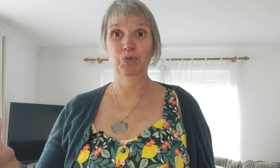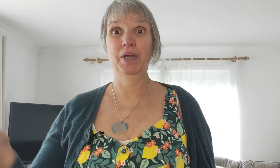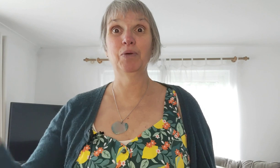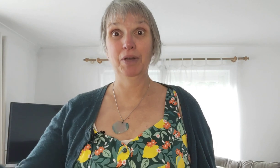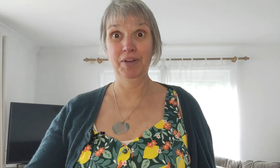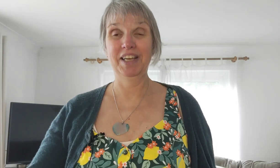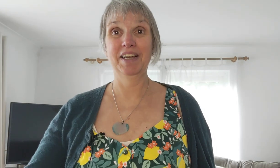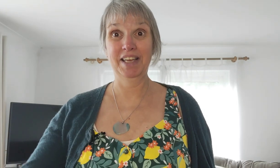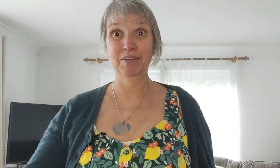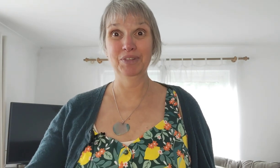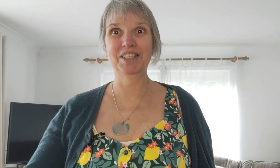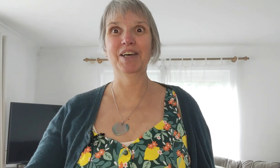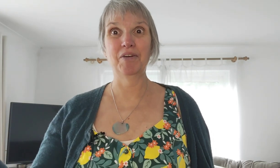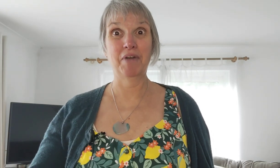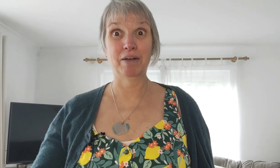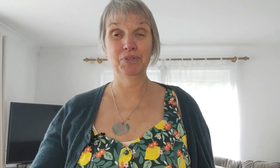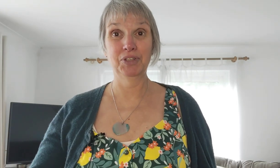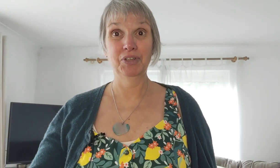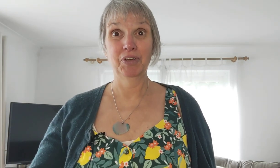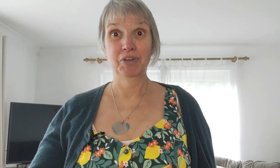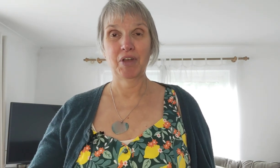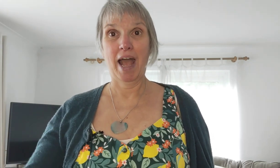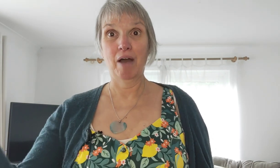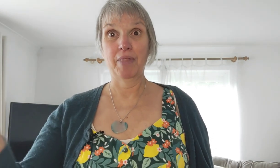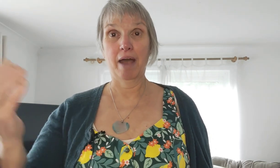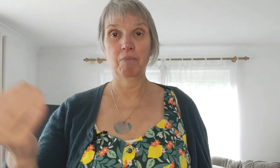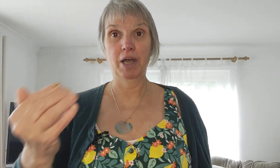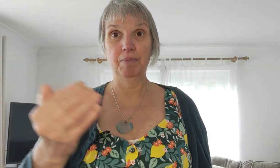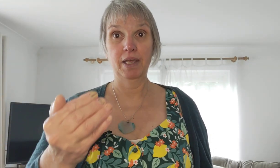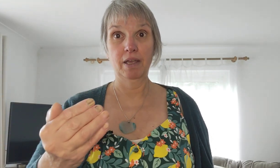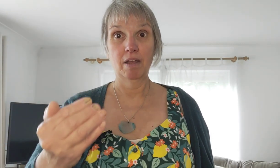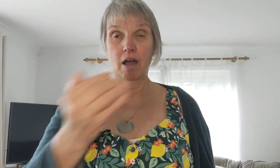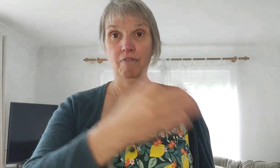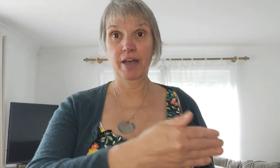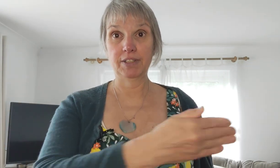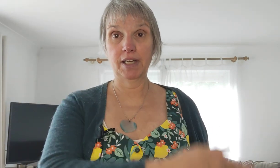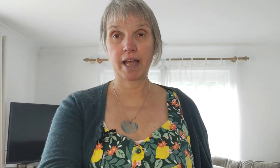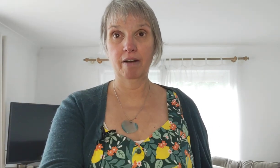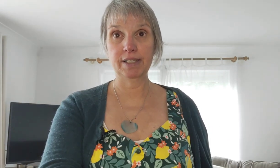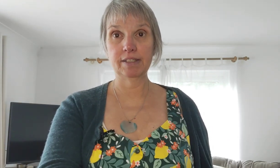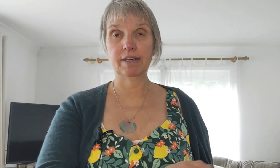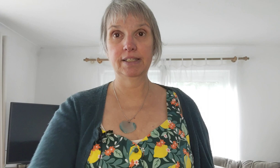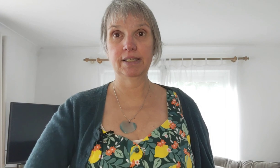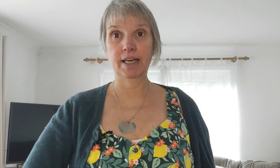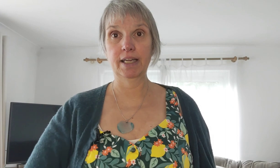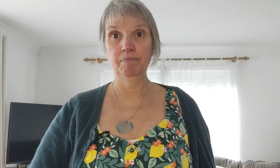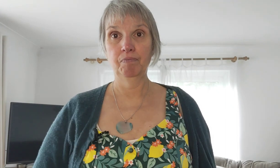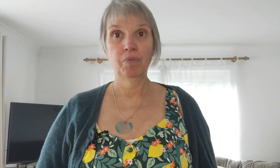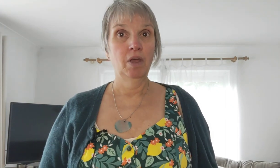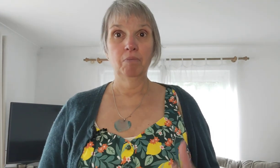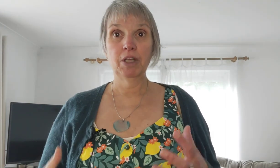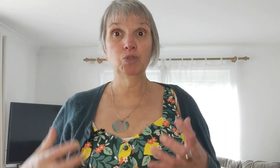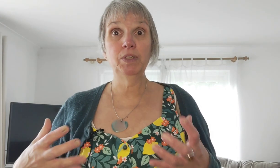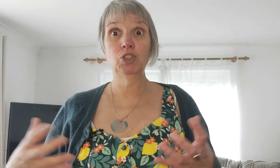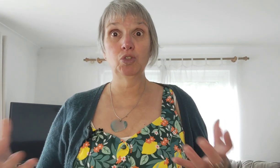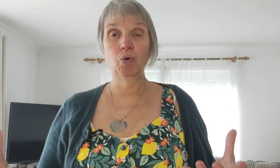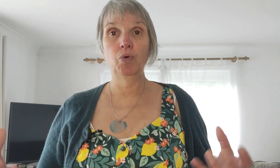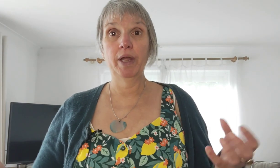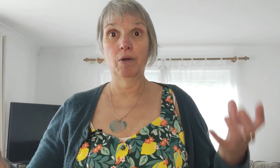this week we're looking at guilt around how that might be affecting our eyesight today because we store it